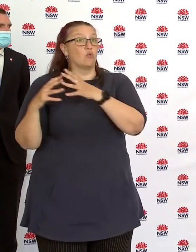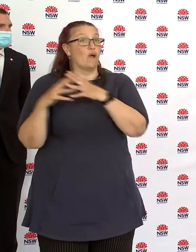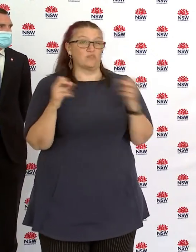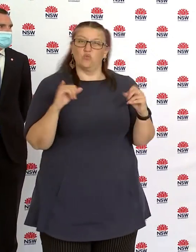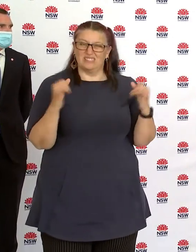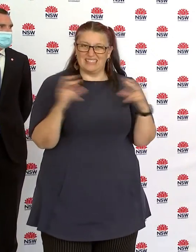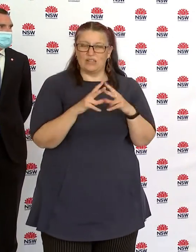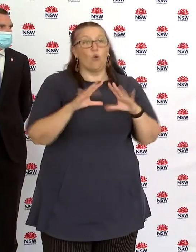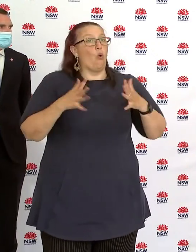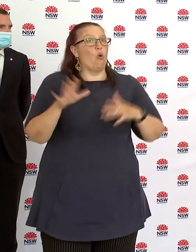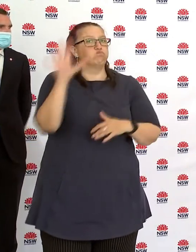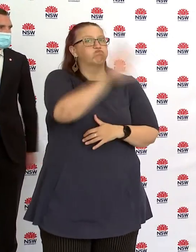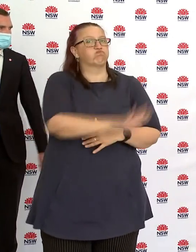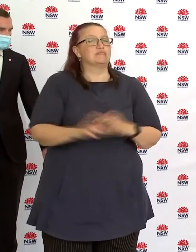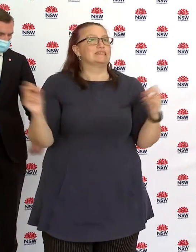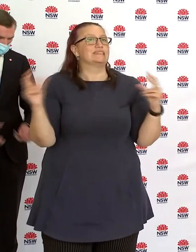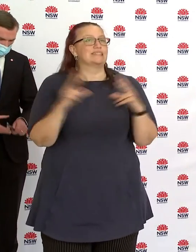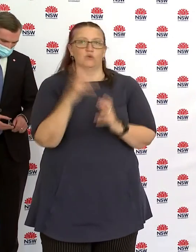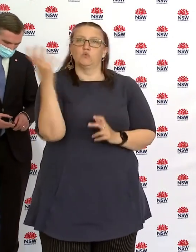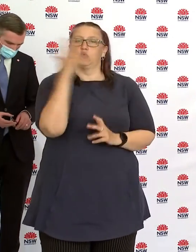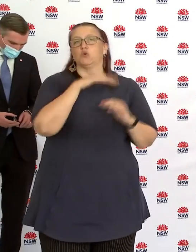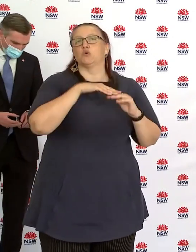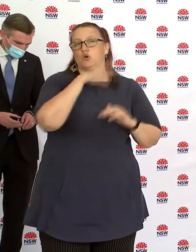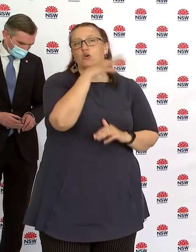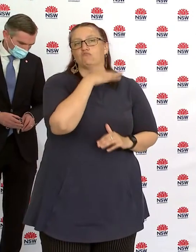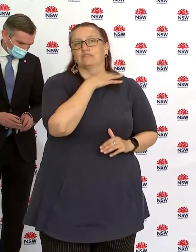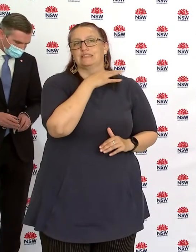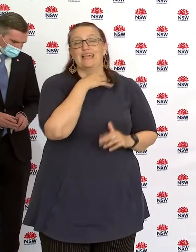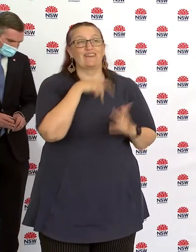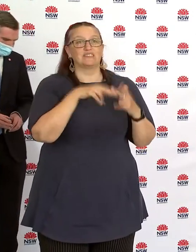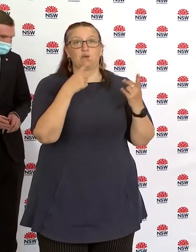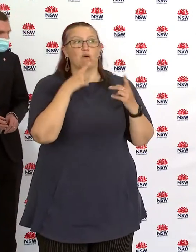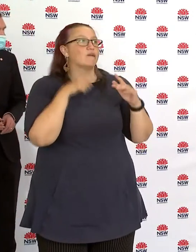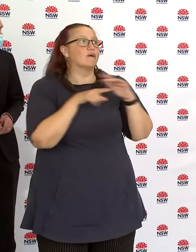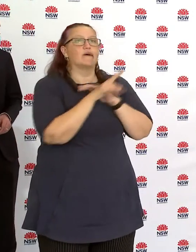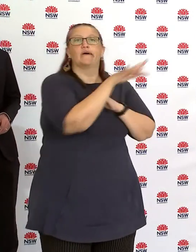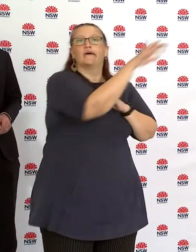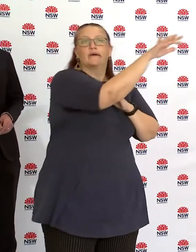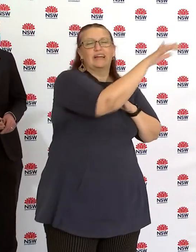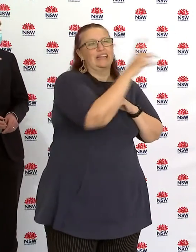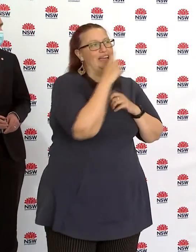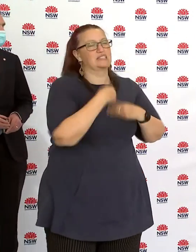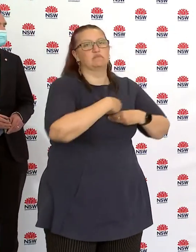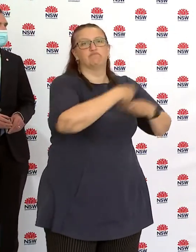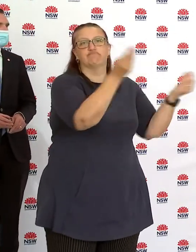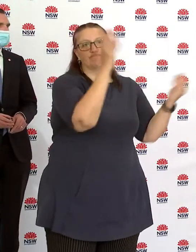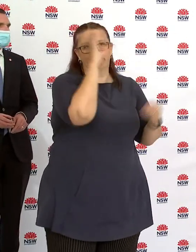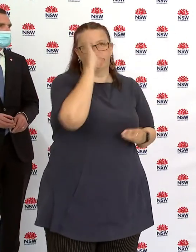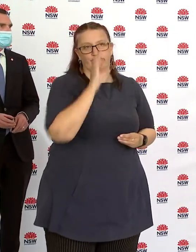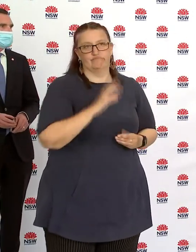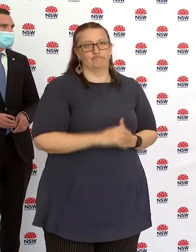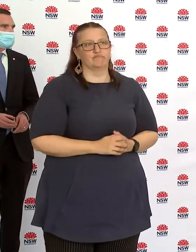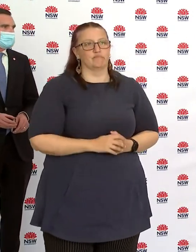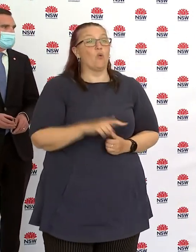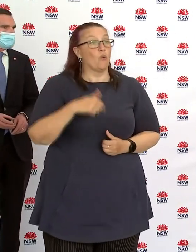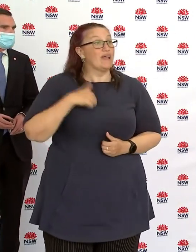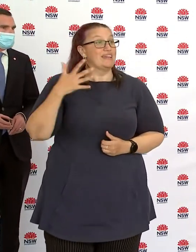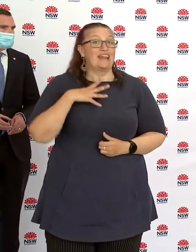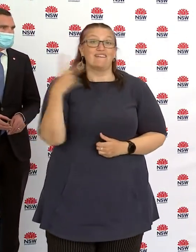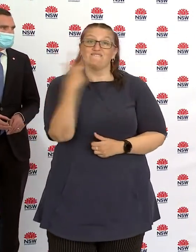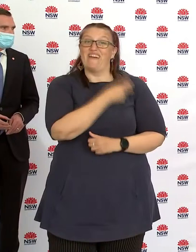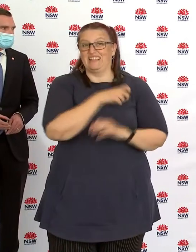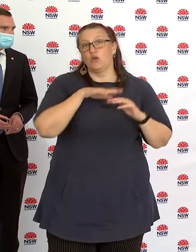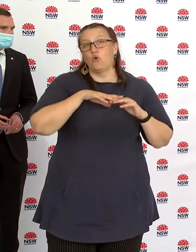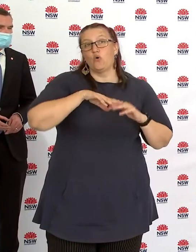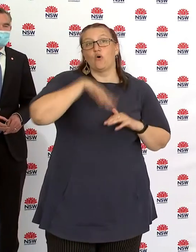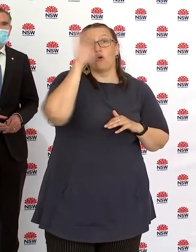general. And that's why vaccination is very, very important and getting rates of vaccination, especially in those eight LGAs up, is